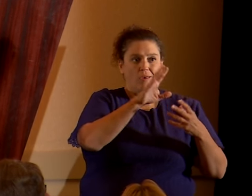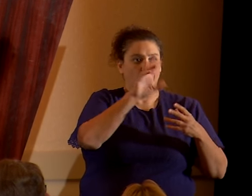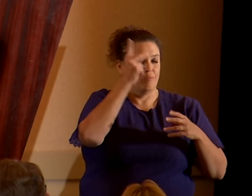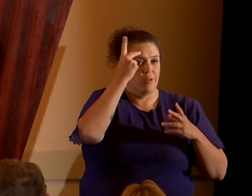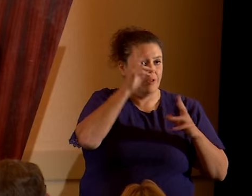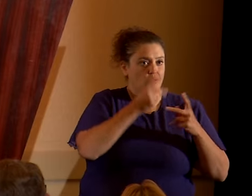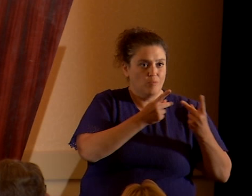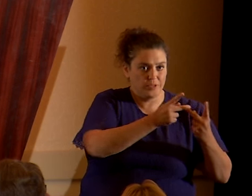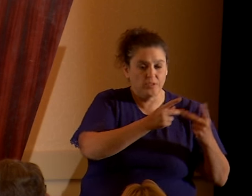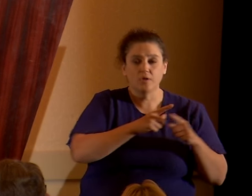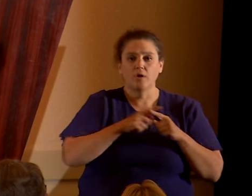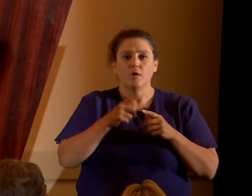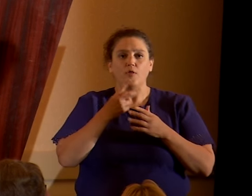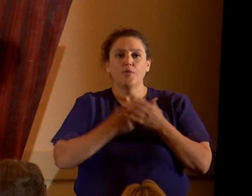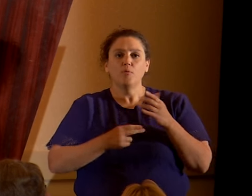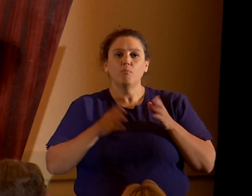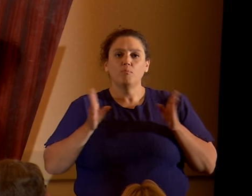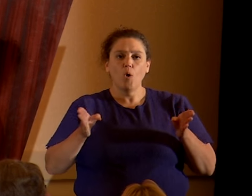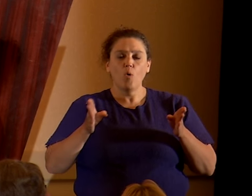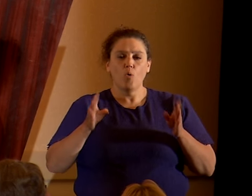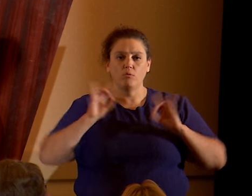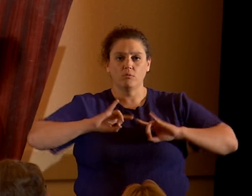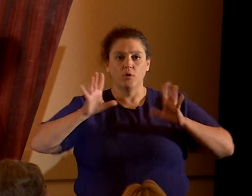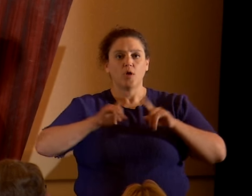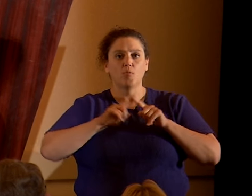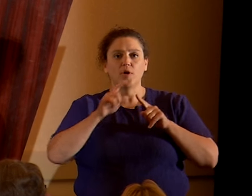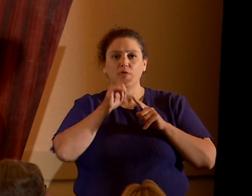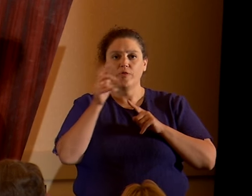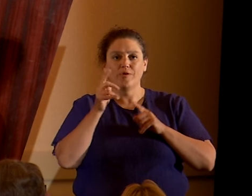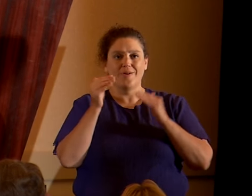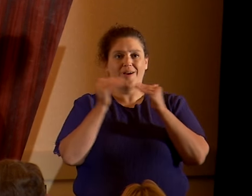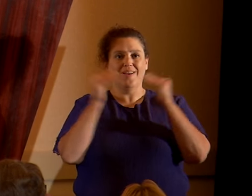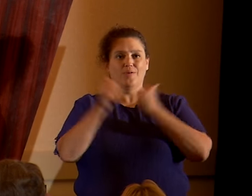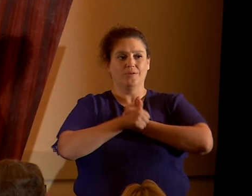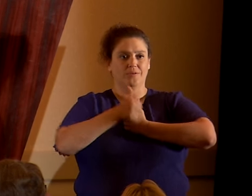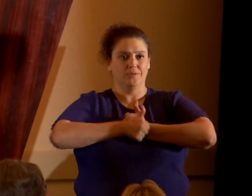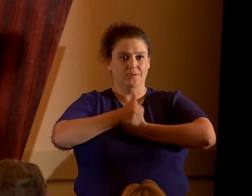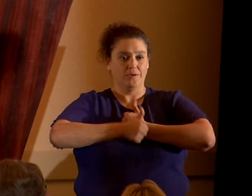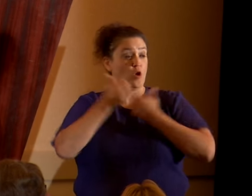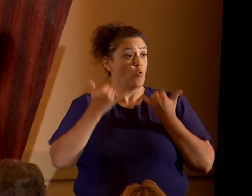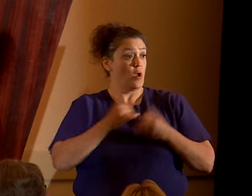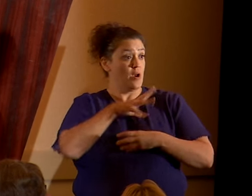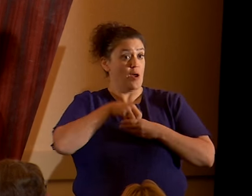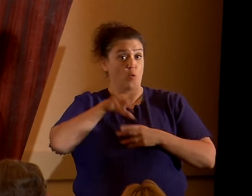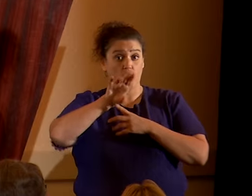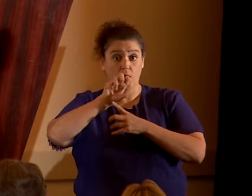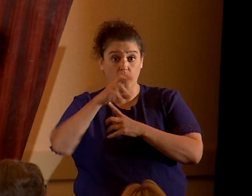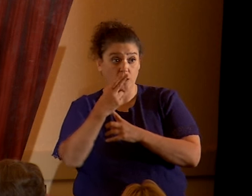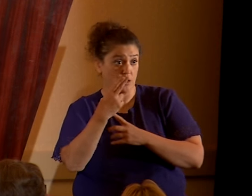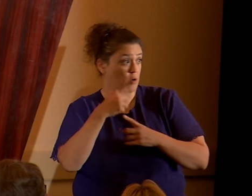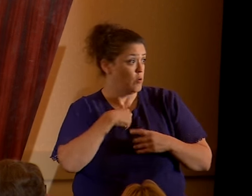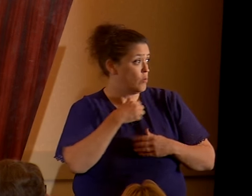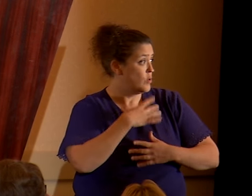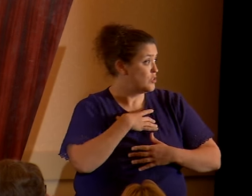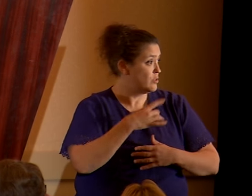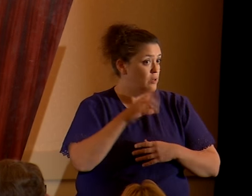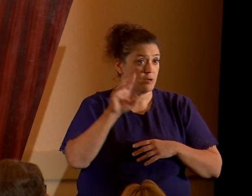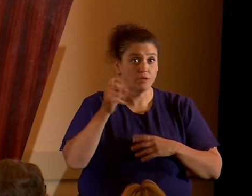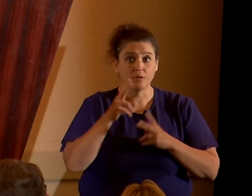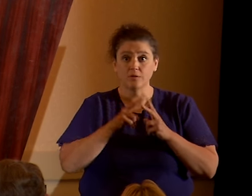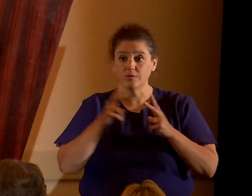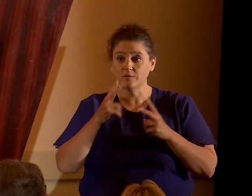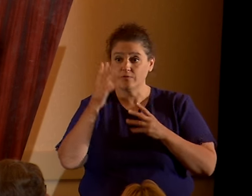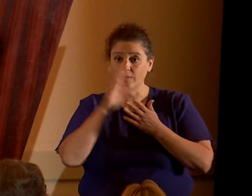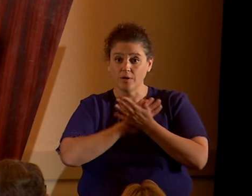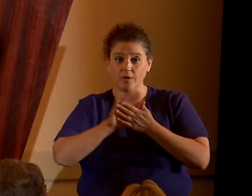they are not equally harmful. While we are now in the state of Utah, which is actually, I love Utah. It's a pretty good